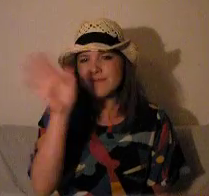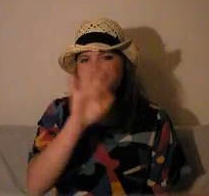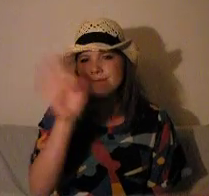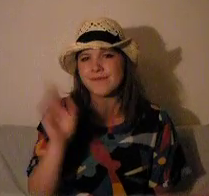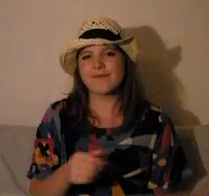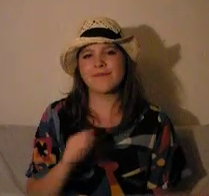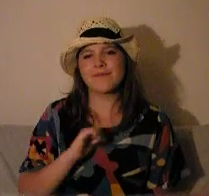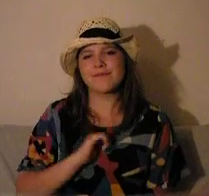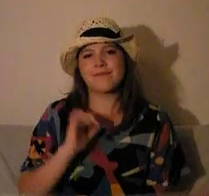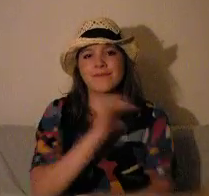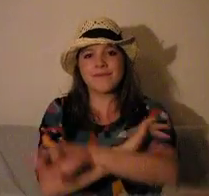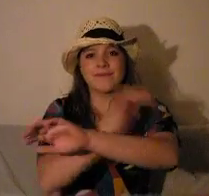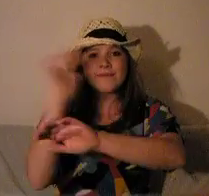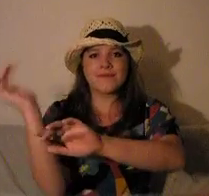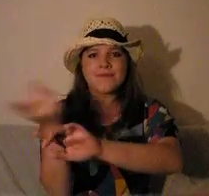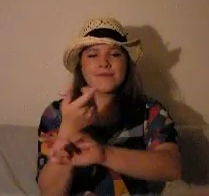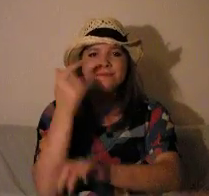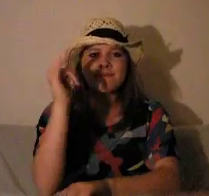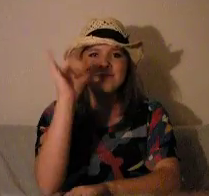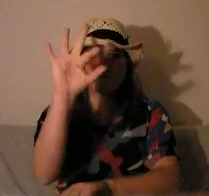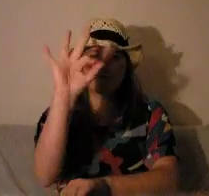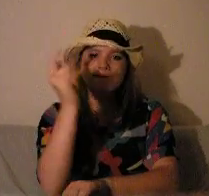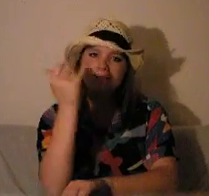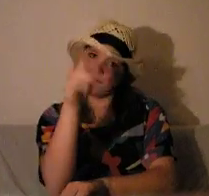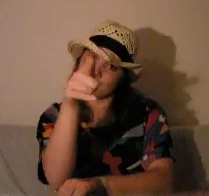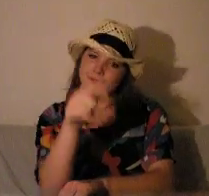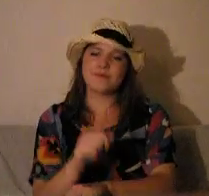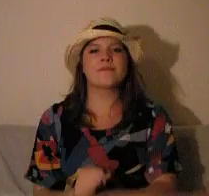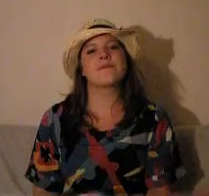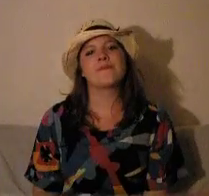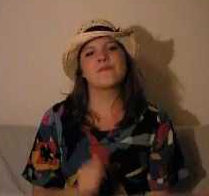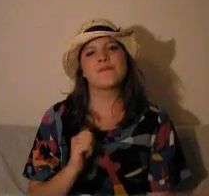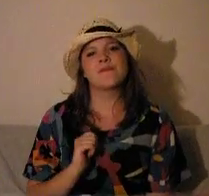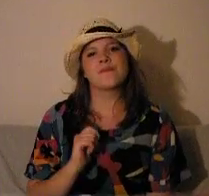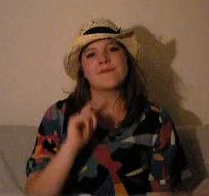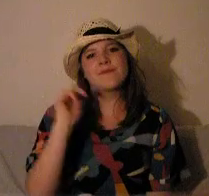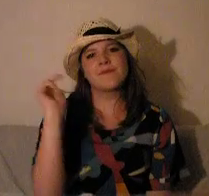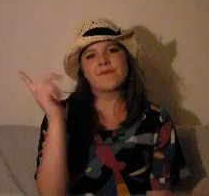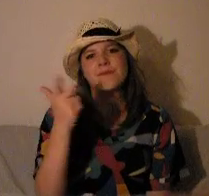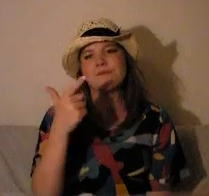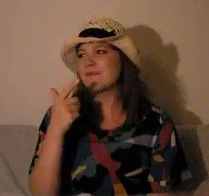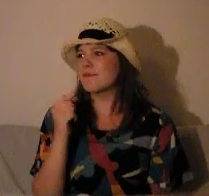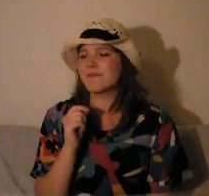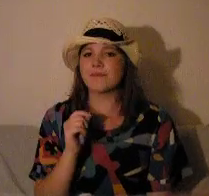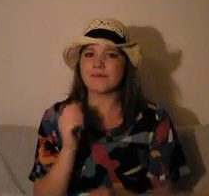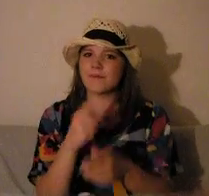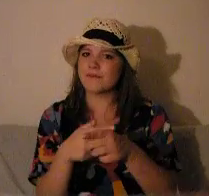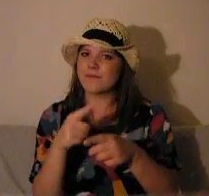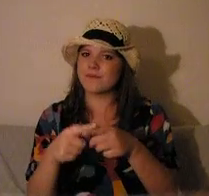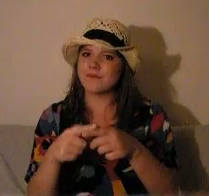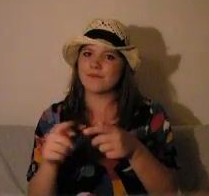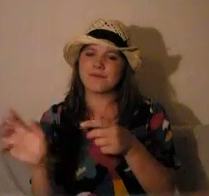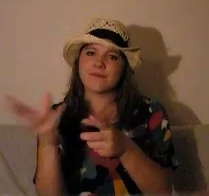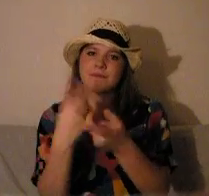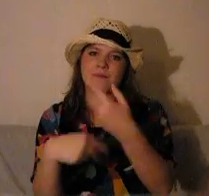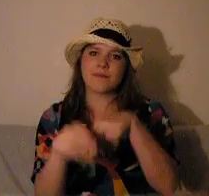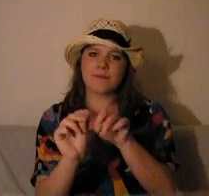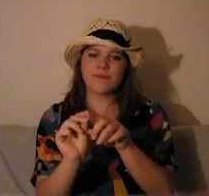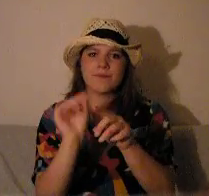Hello, my name is Elvira Vos, and I come from Norway, and it's a very nice country up to the north,